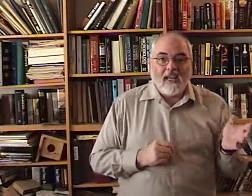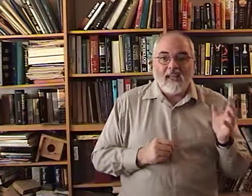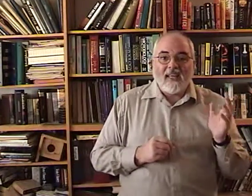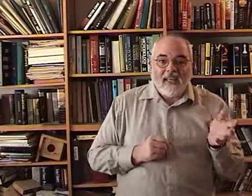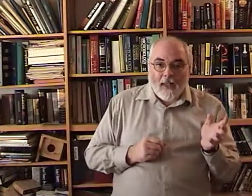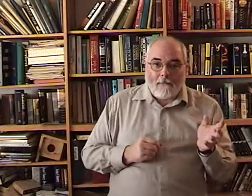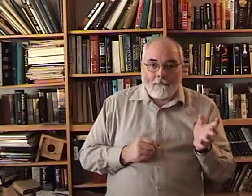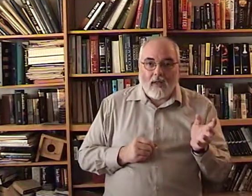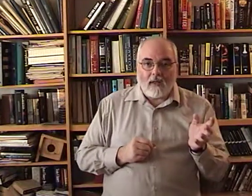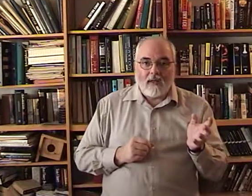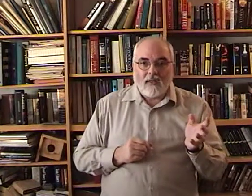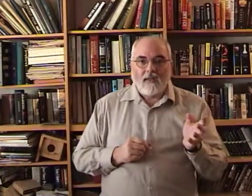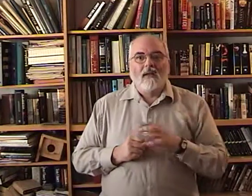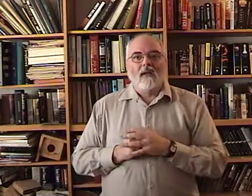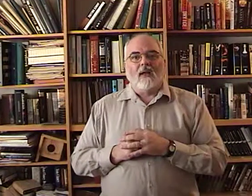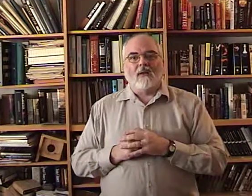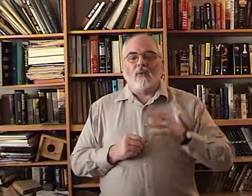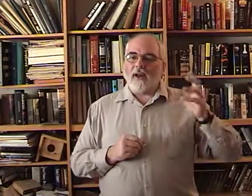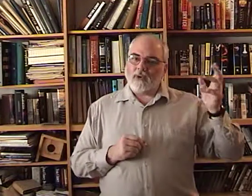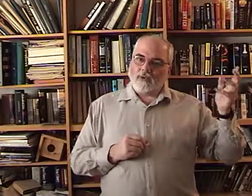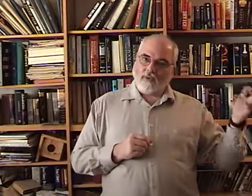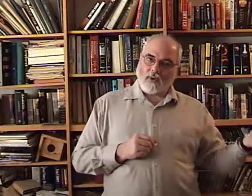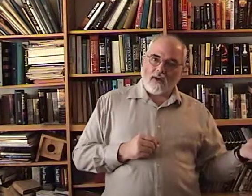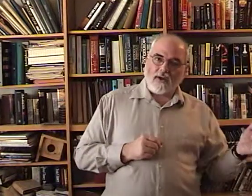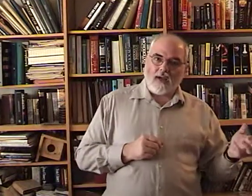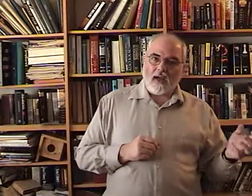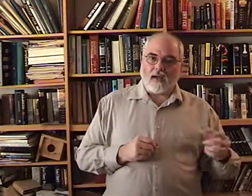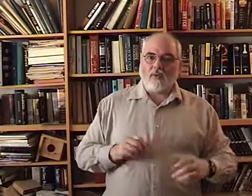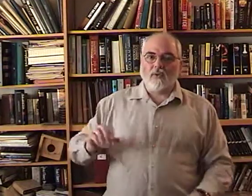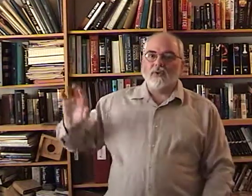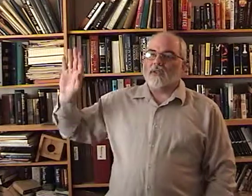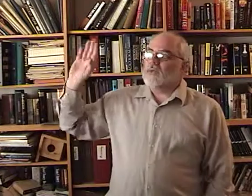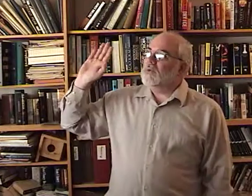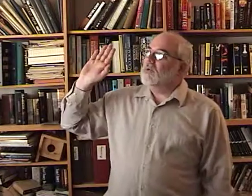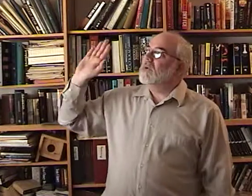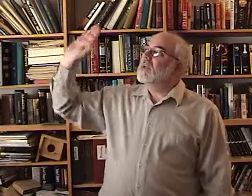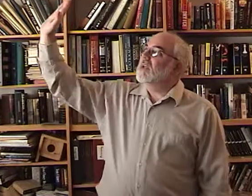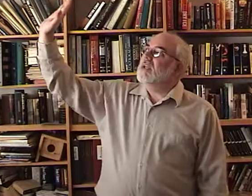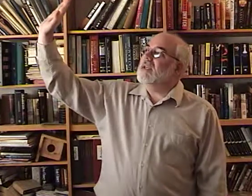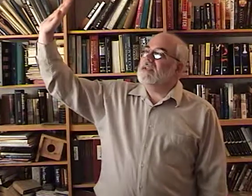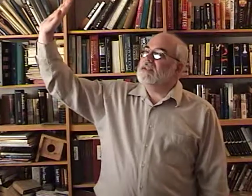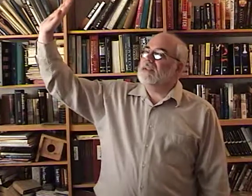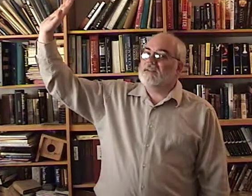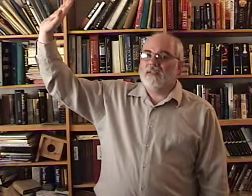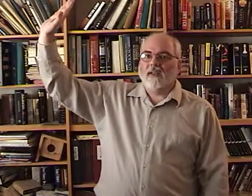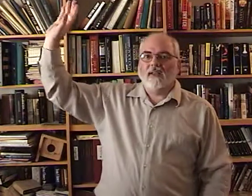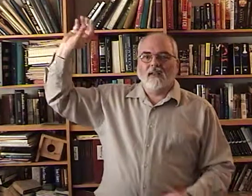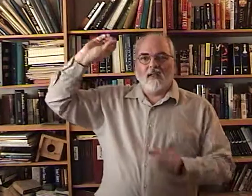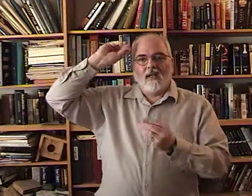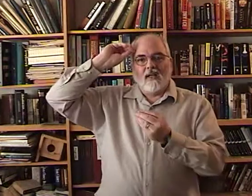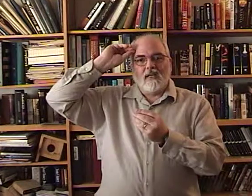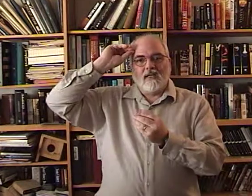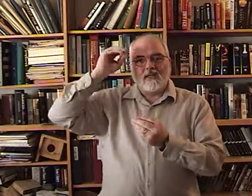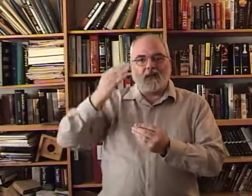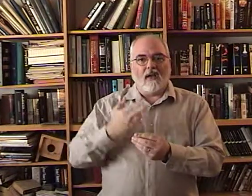Him as referring to God, we'll just do His Son.